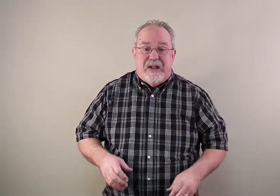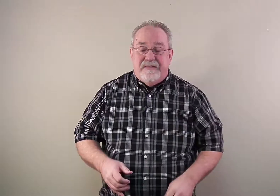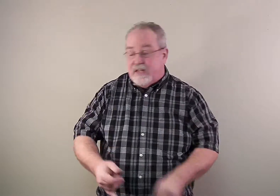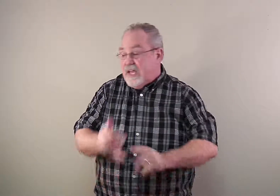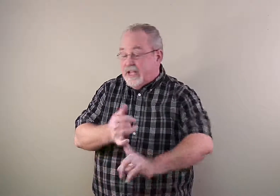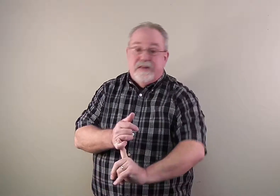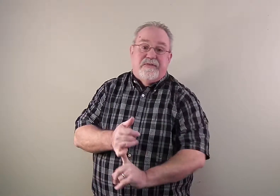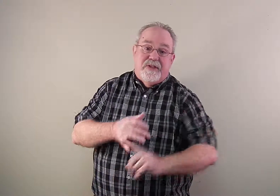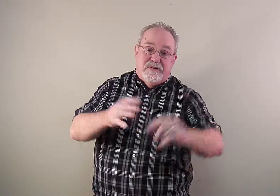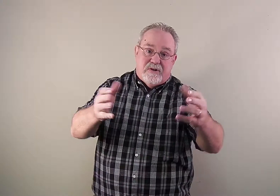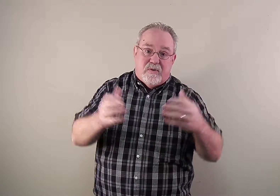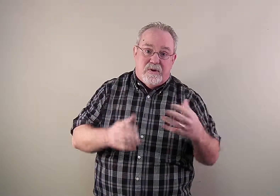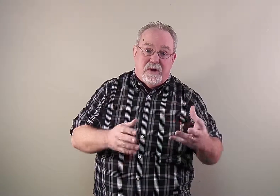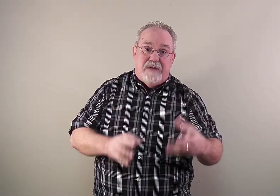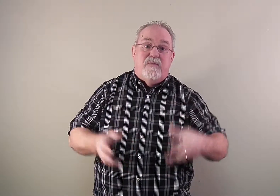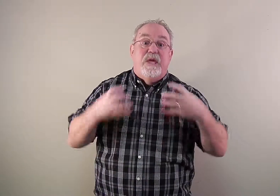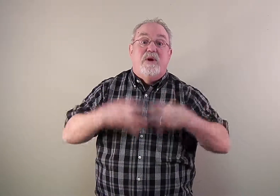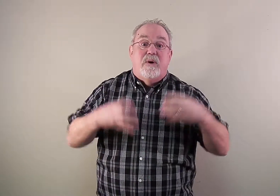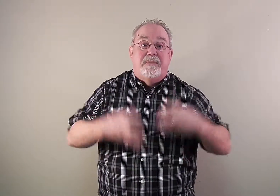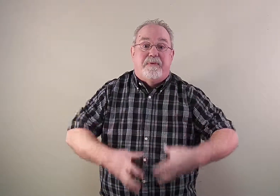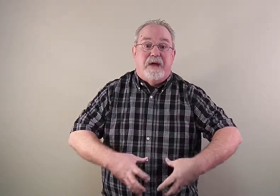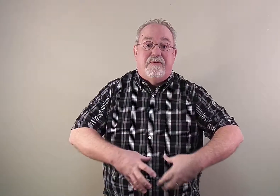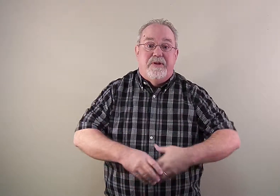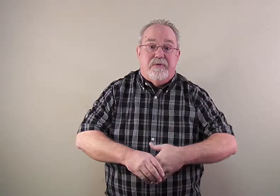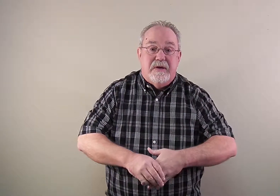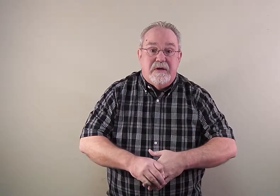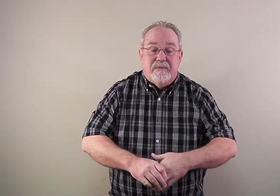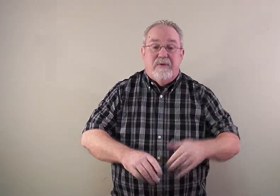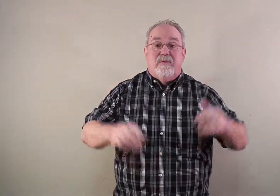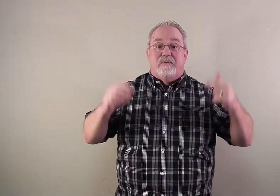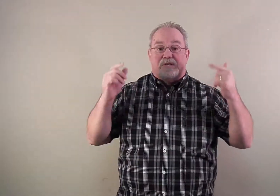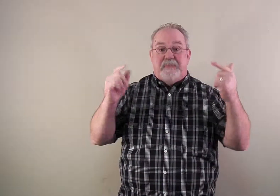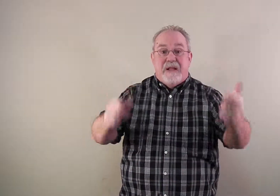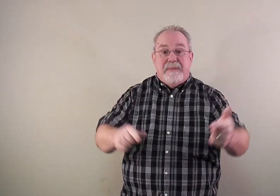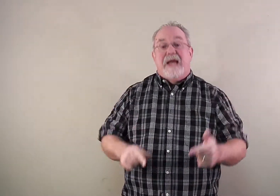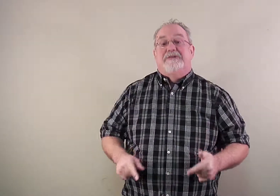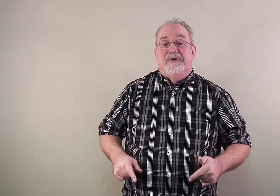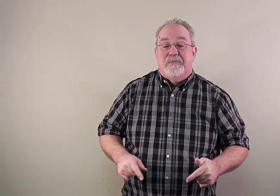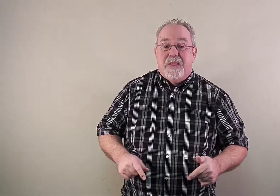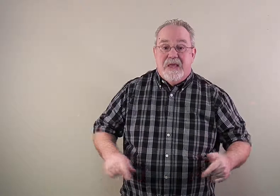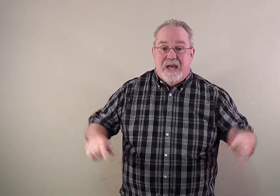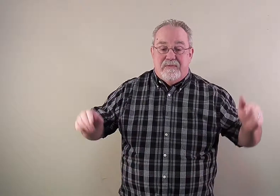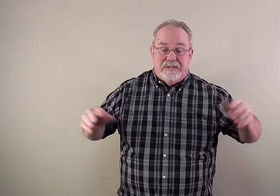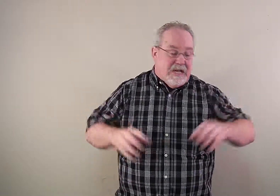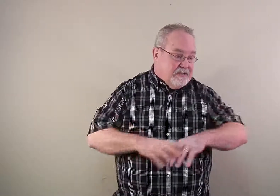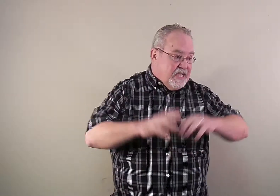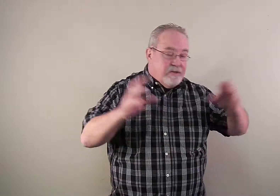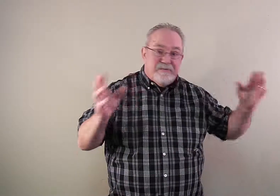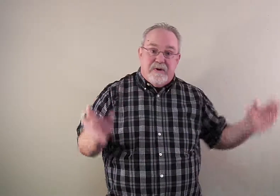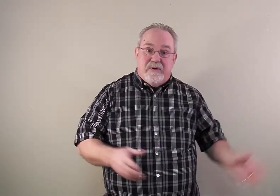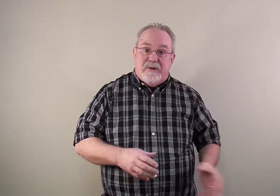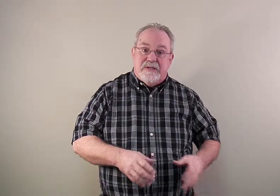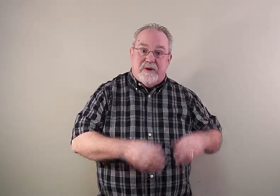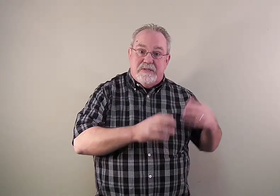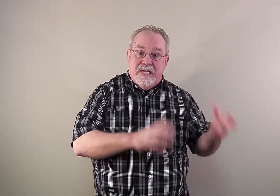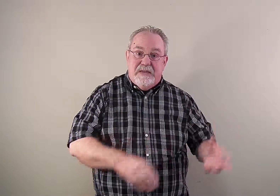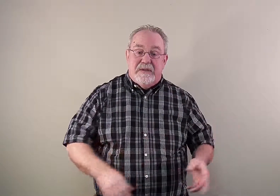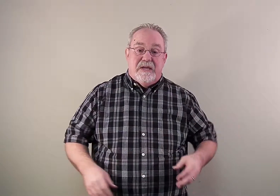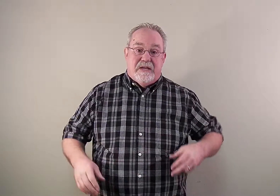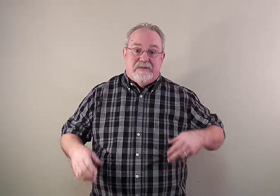out of you and different things are going on in your life. We want to pray with you. We will respond back to you. And I'll take those prayer requests to our team because